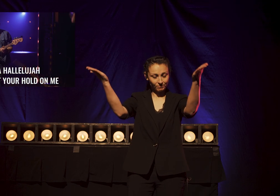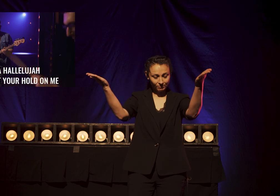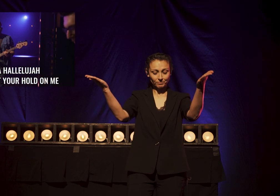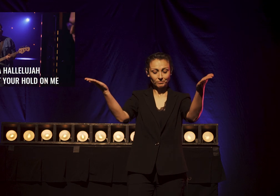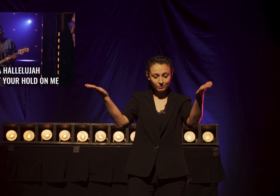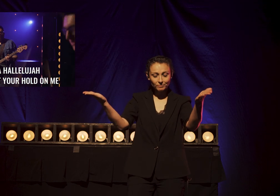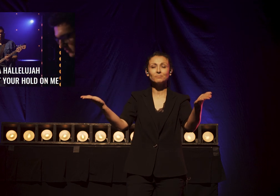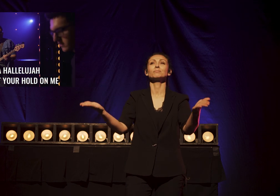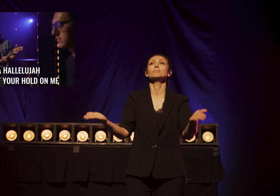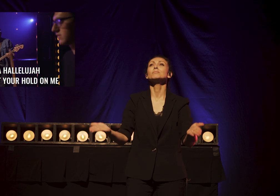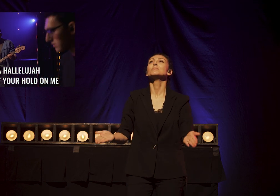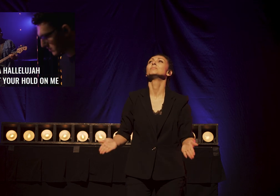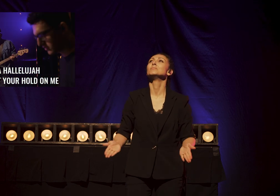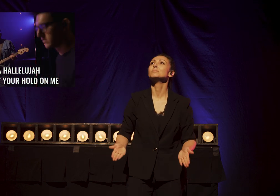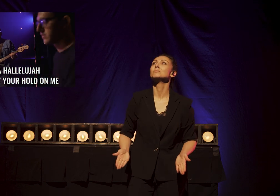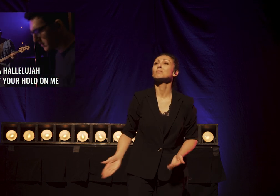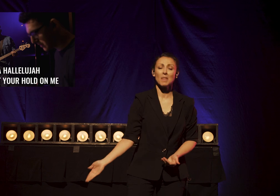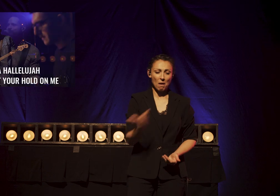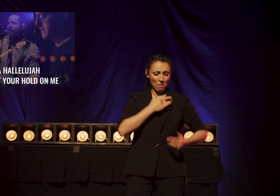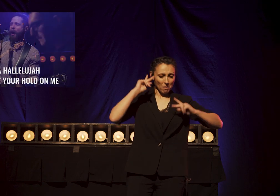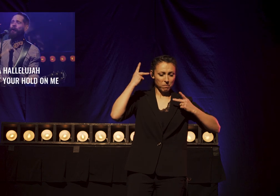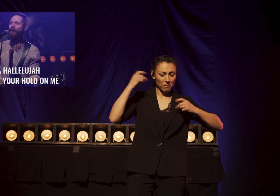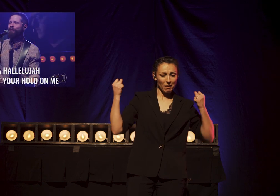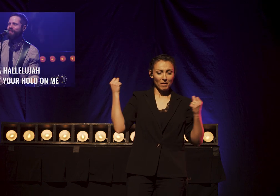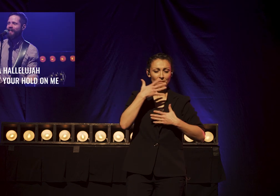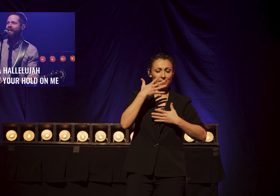I'll I'll see if you've lost your hold on me.